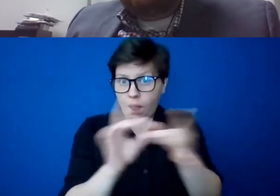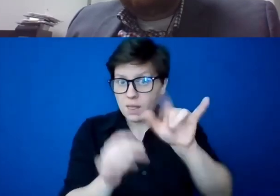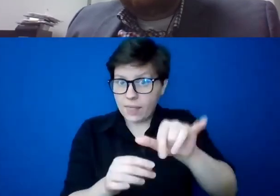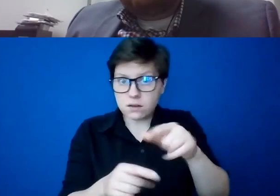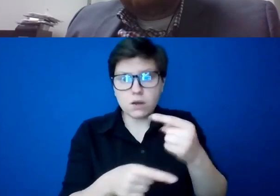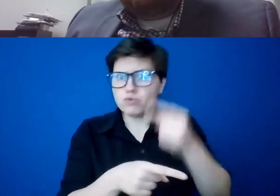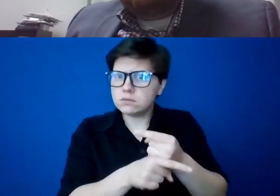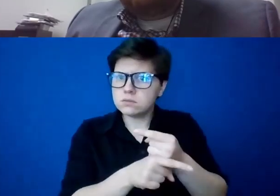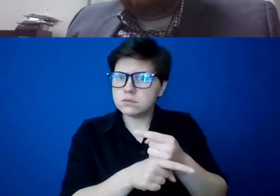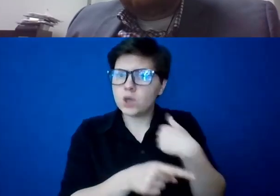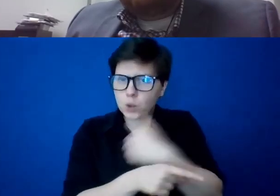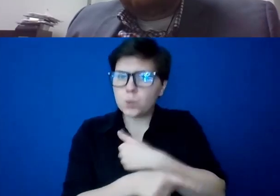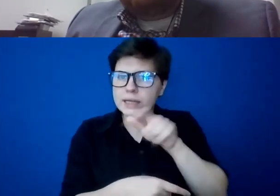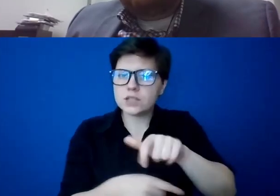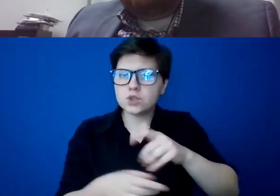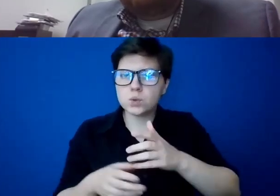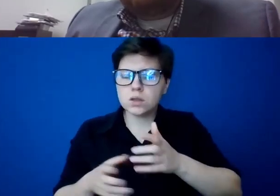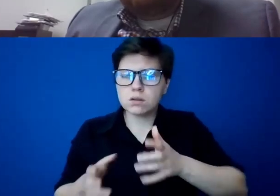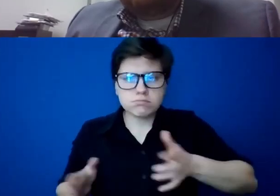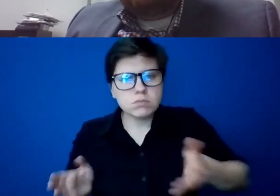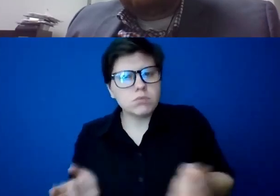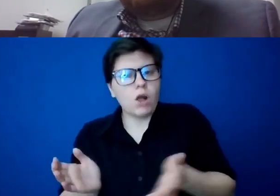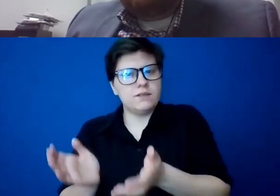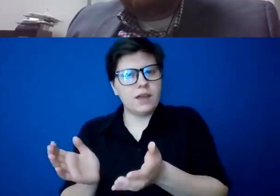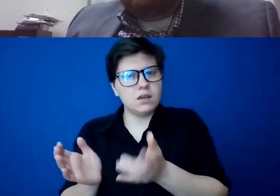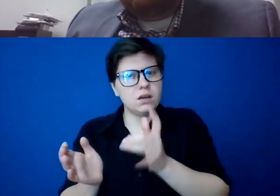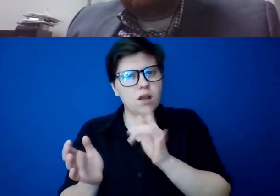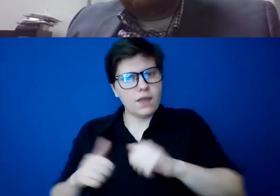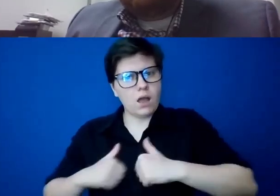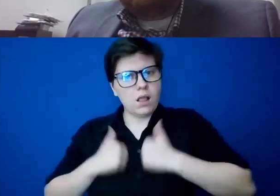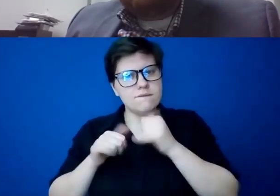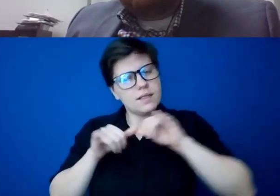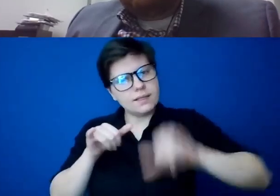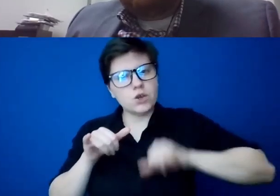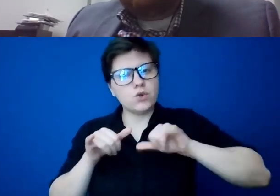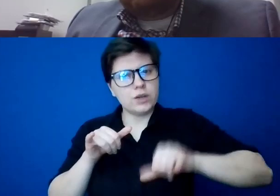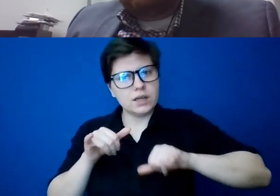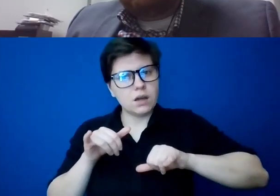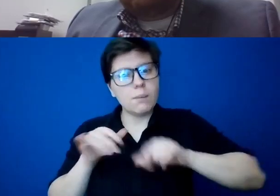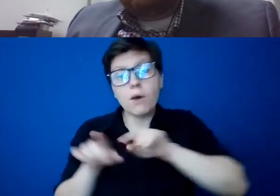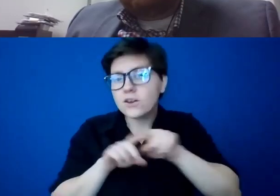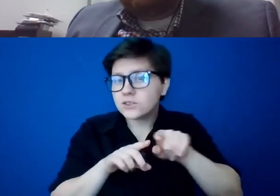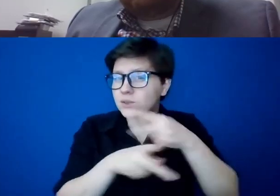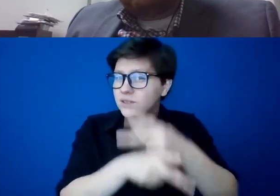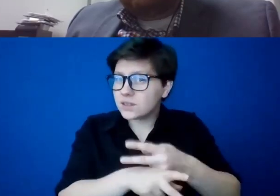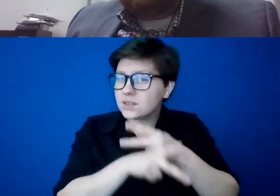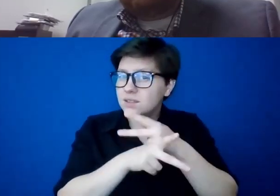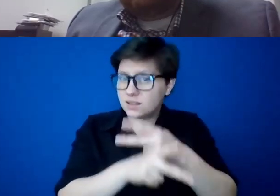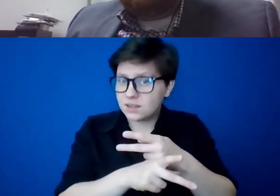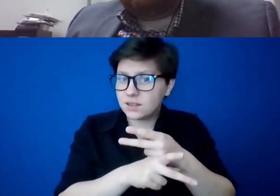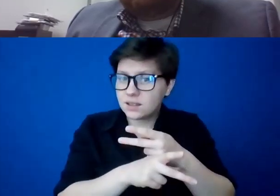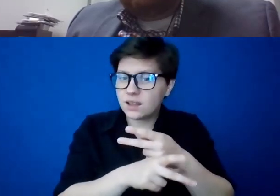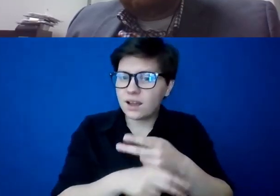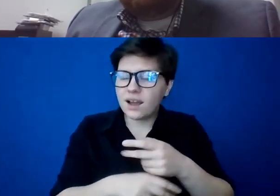We need to cultivate. I think that that life of lingering, but we also have to be careful that it's not